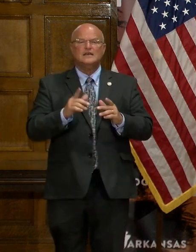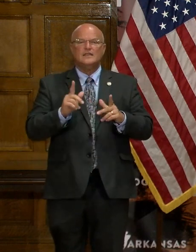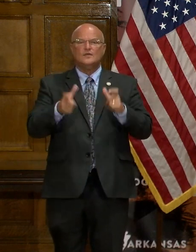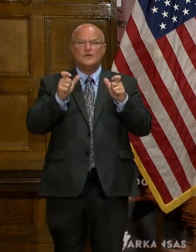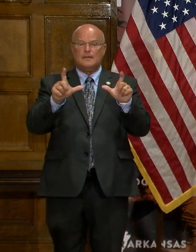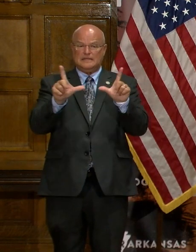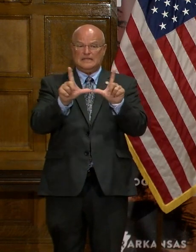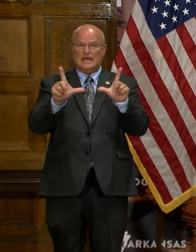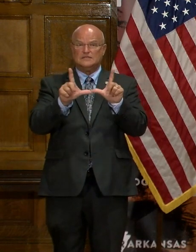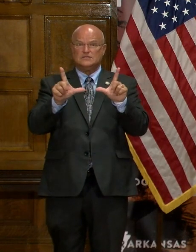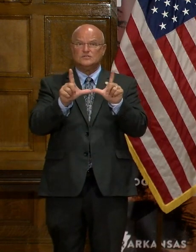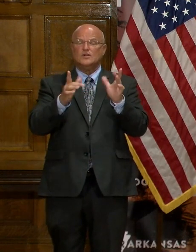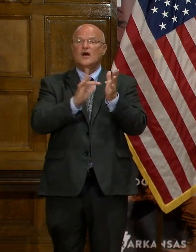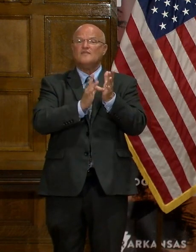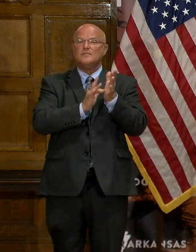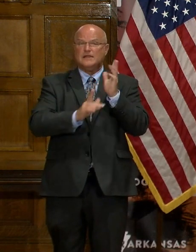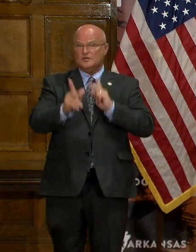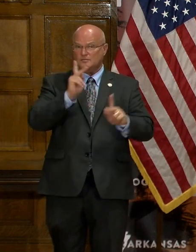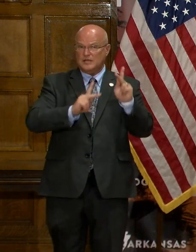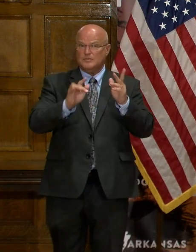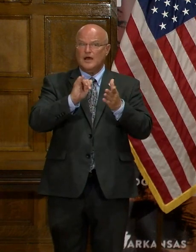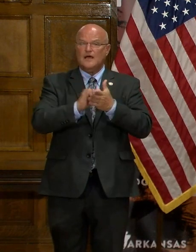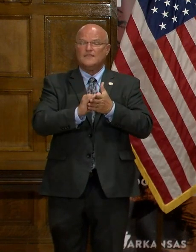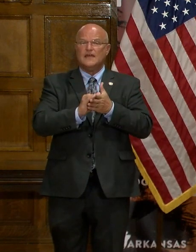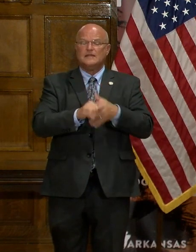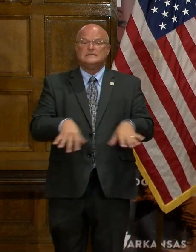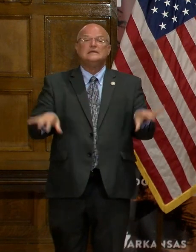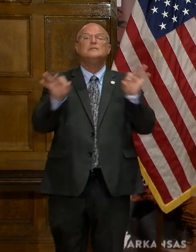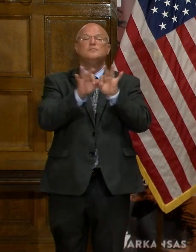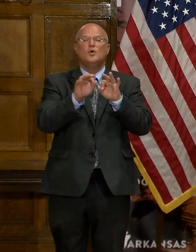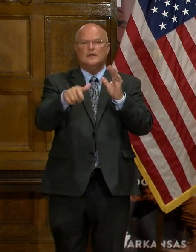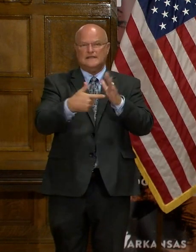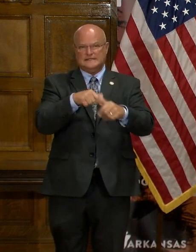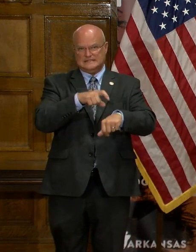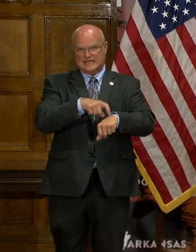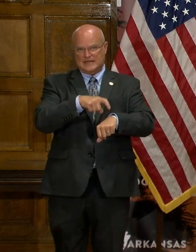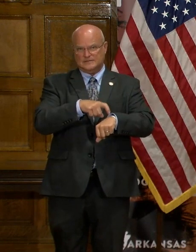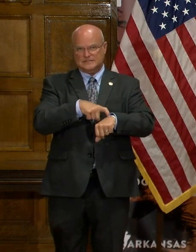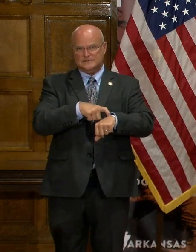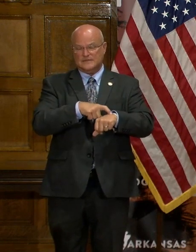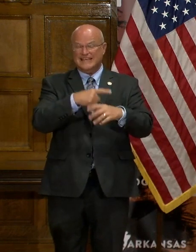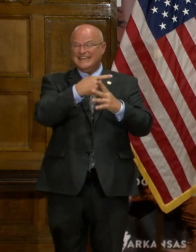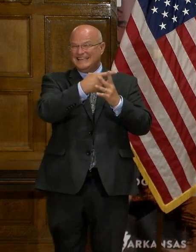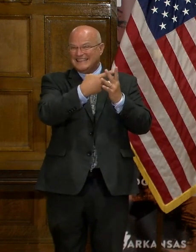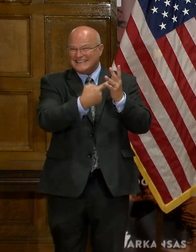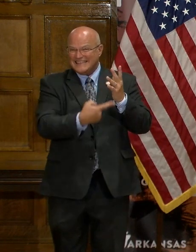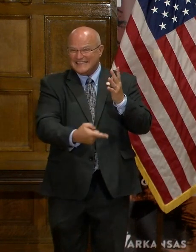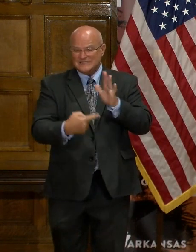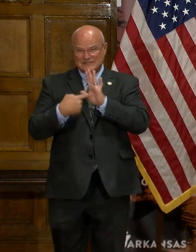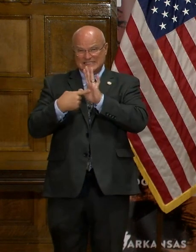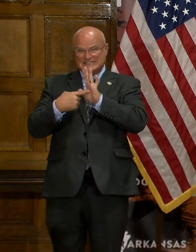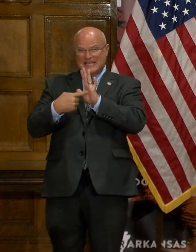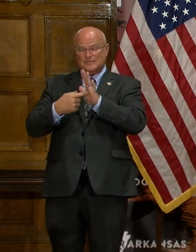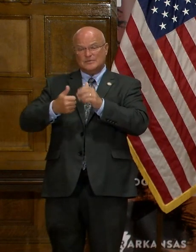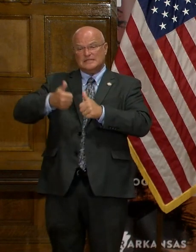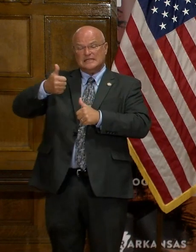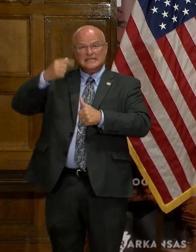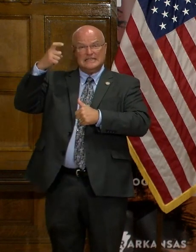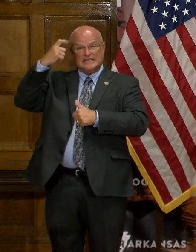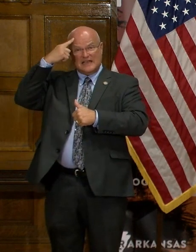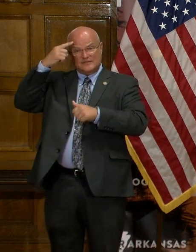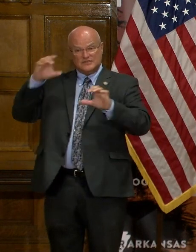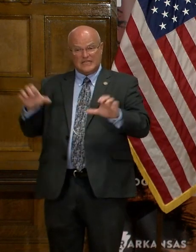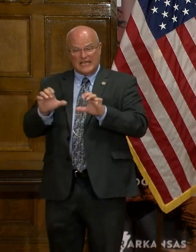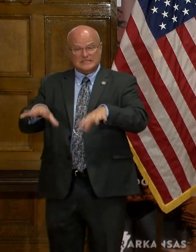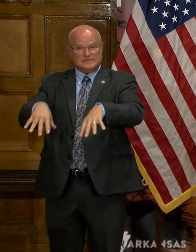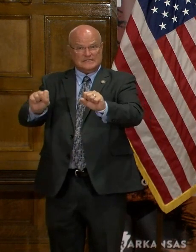license. Licensure of medical personnel that have been critical during this times. These are examples of executive action that's been taken